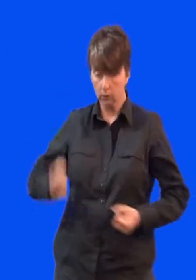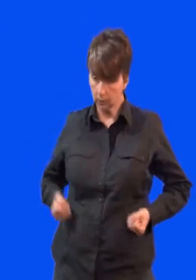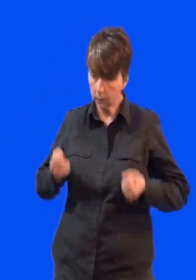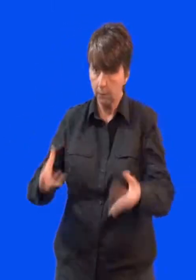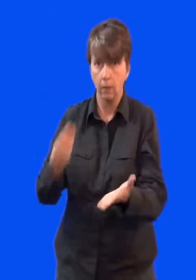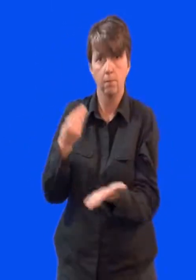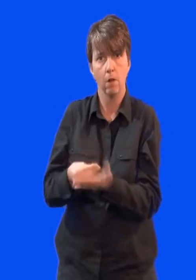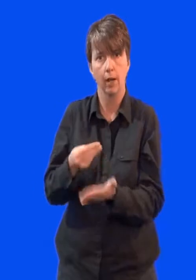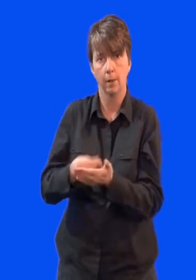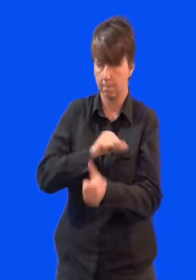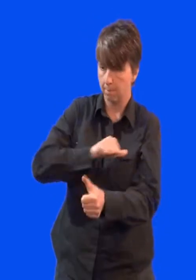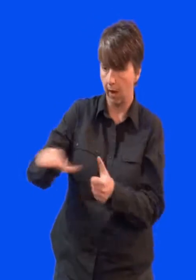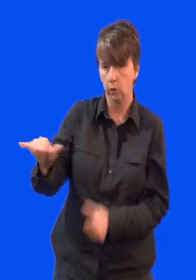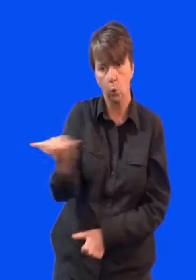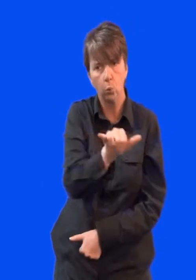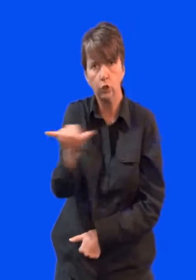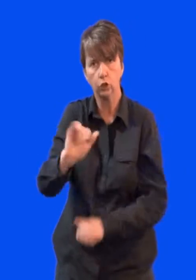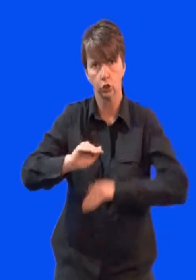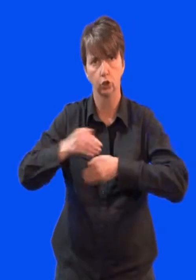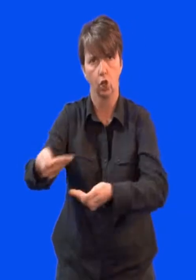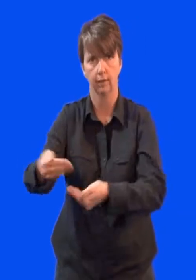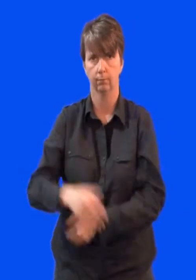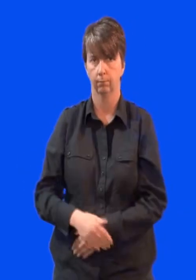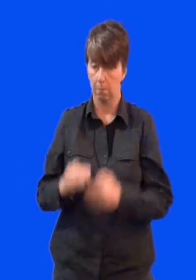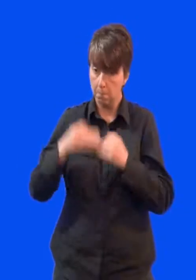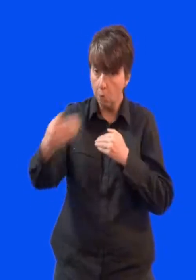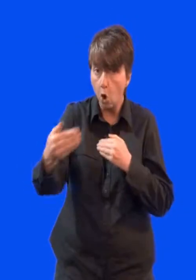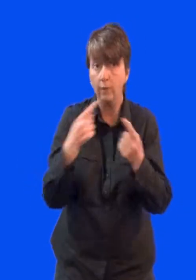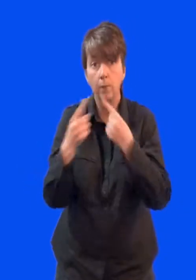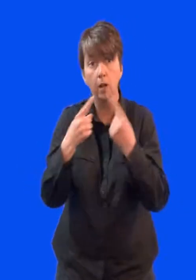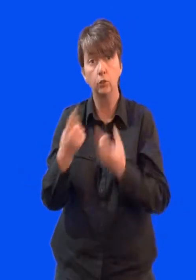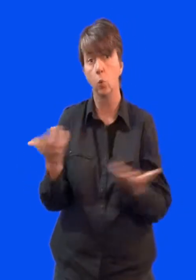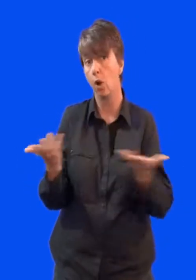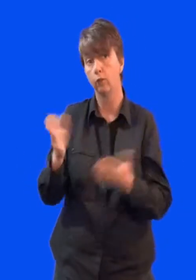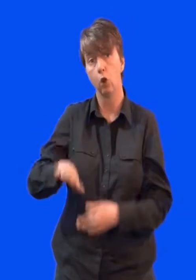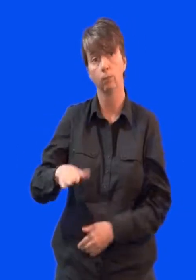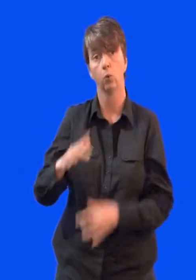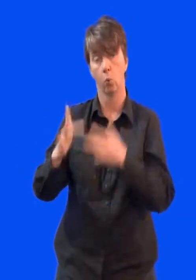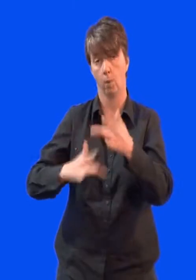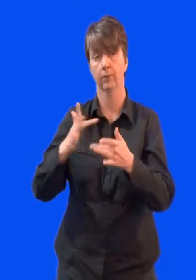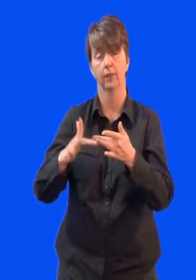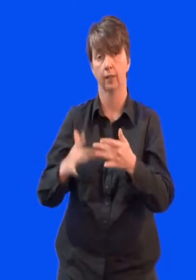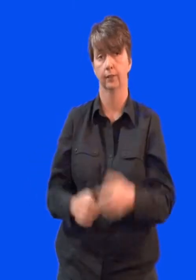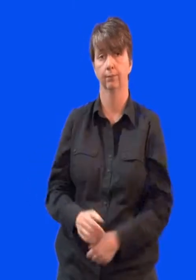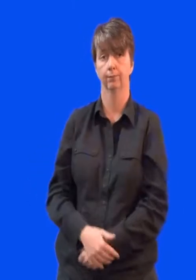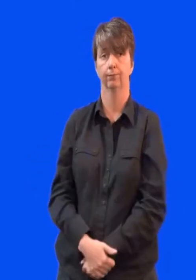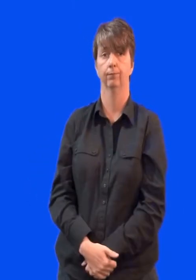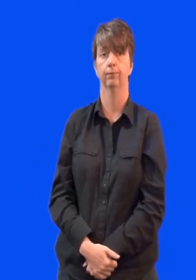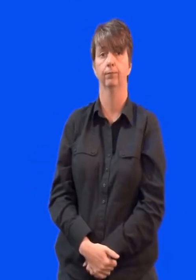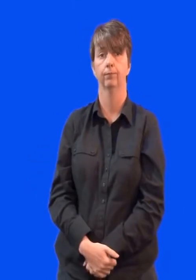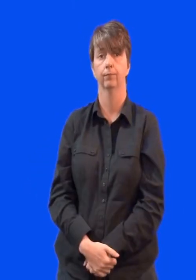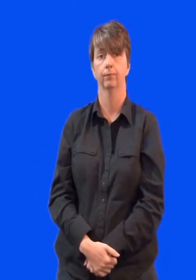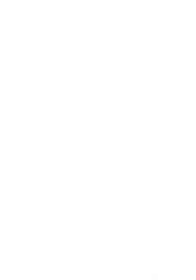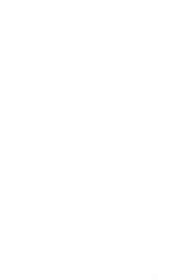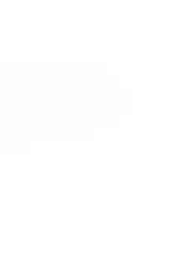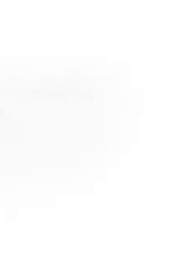its money? To find out more visit www.kirkleestalk.org schoolbote